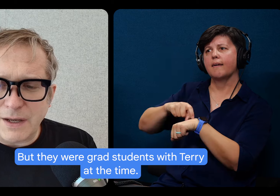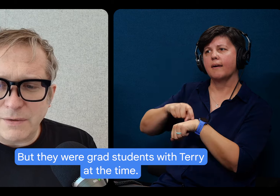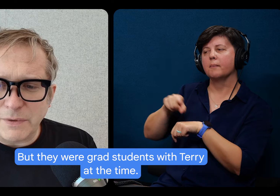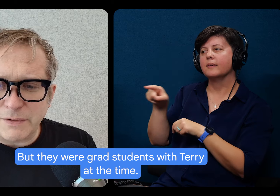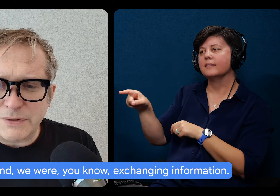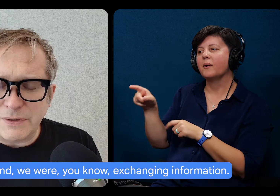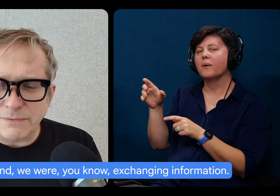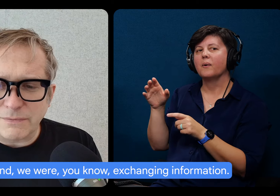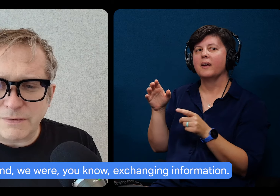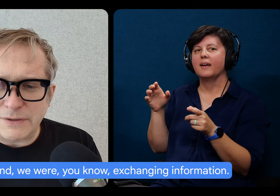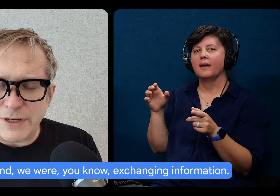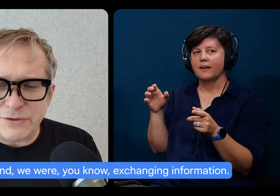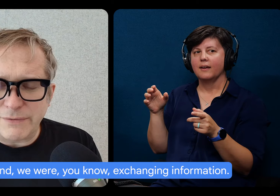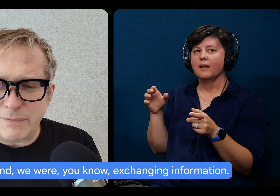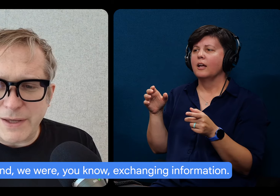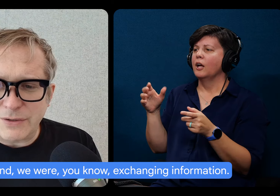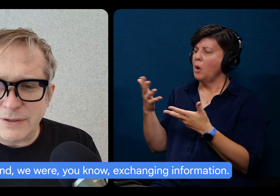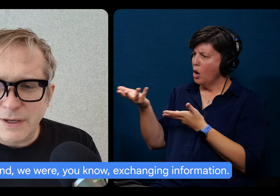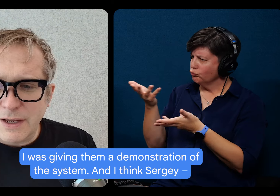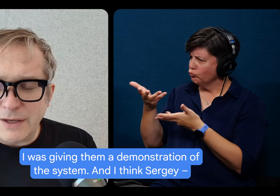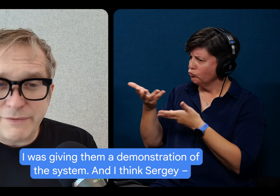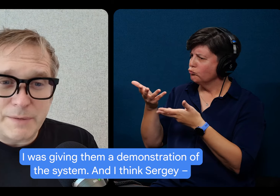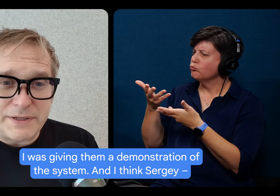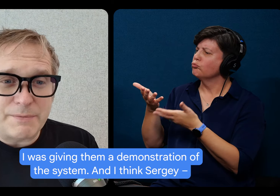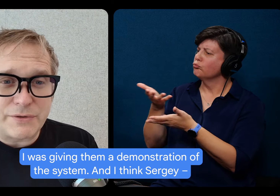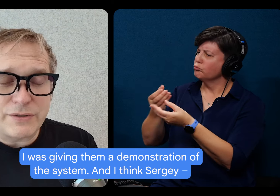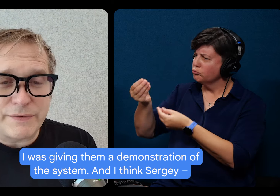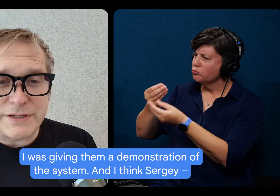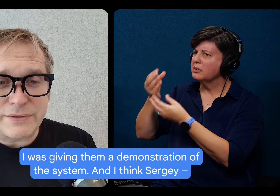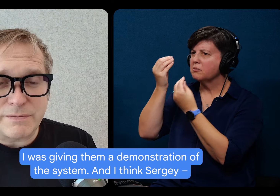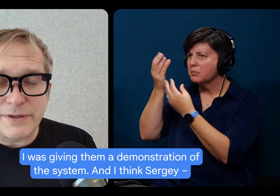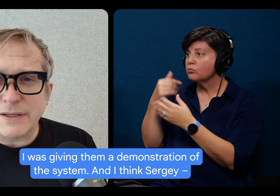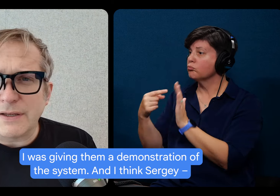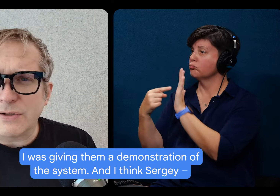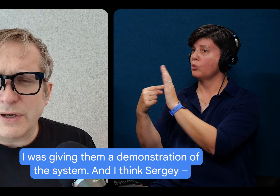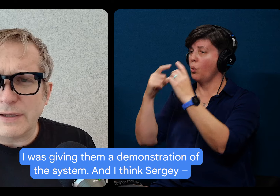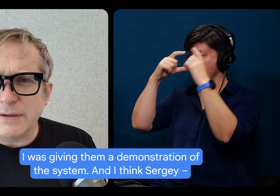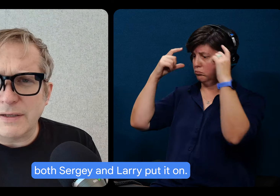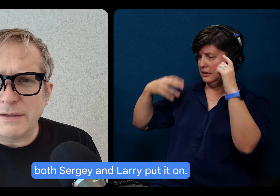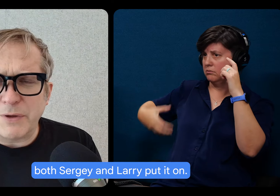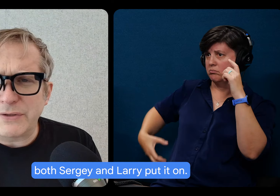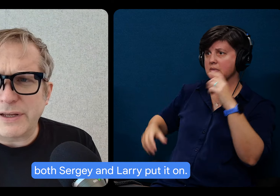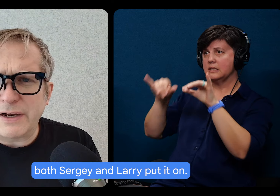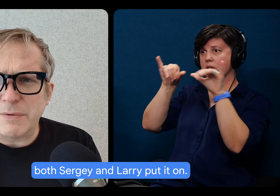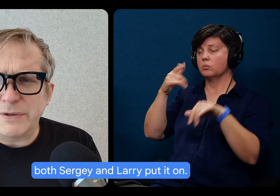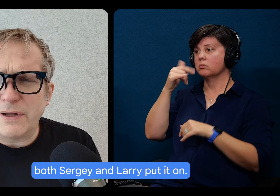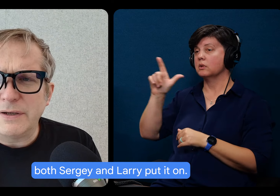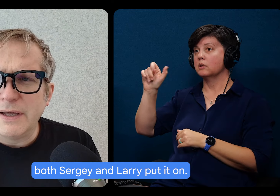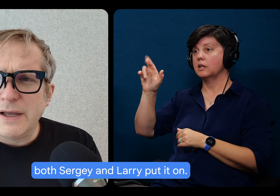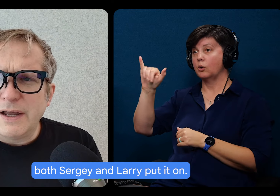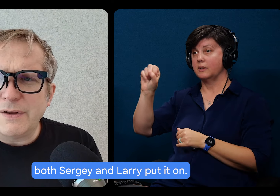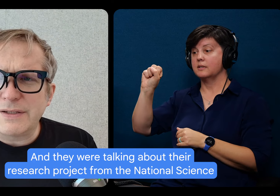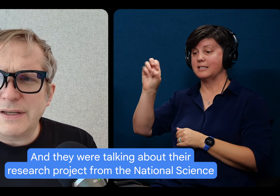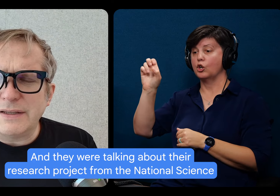And we were, you know, exchanging information. I was giving them a demonstration of the system. And I think Sergey, both Sergey and Larry put it